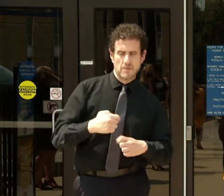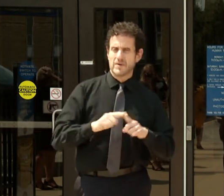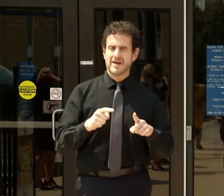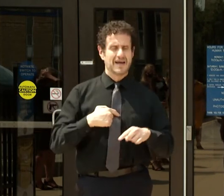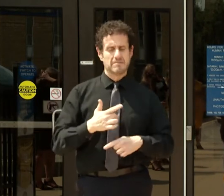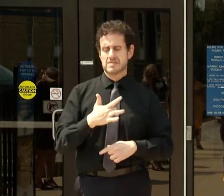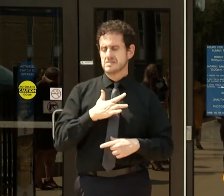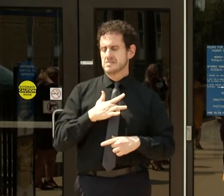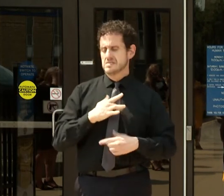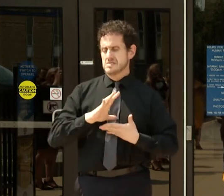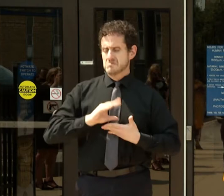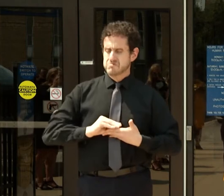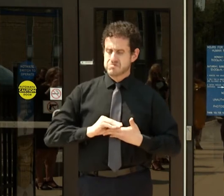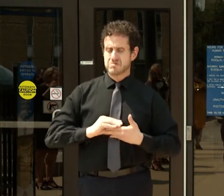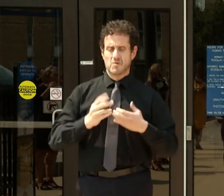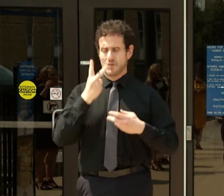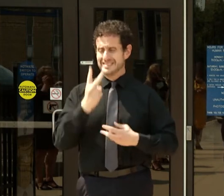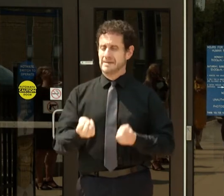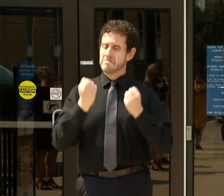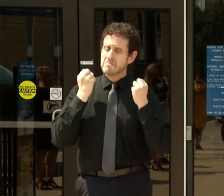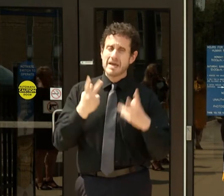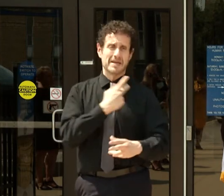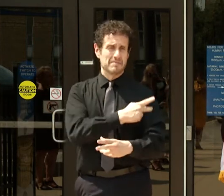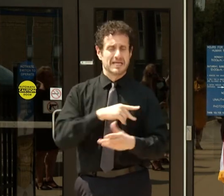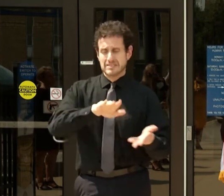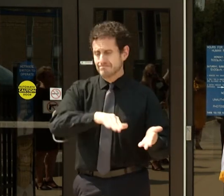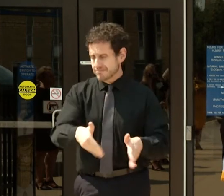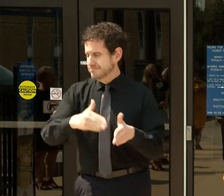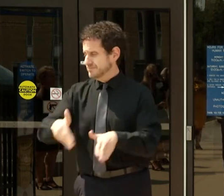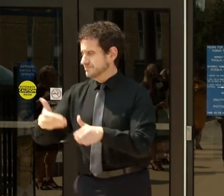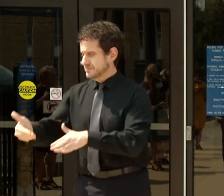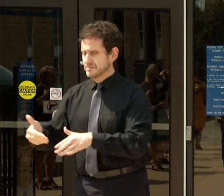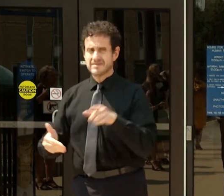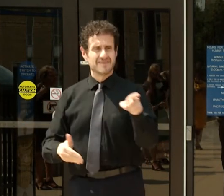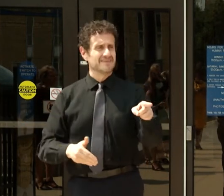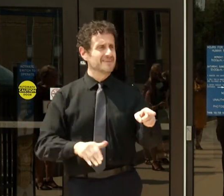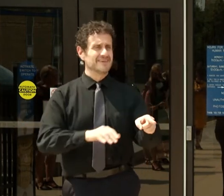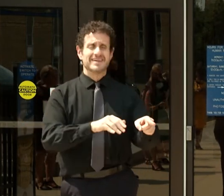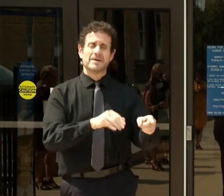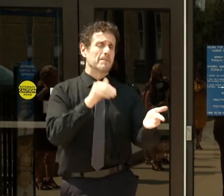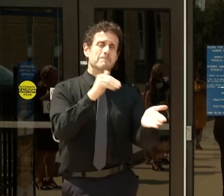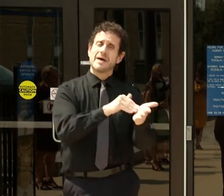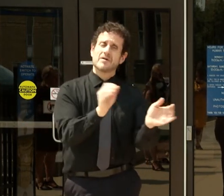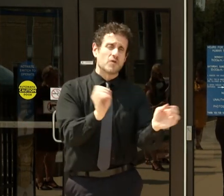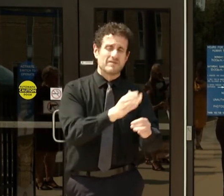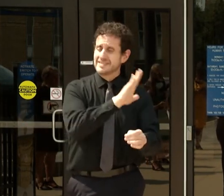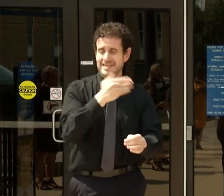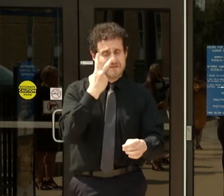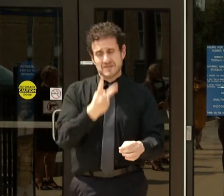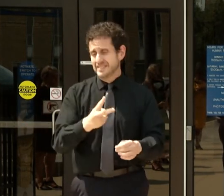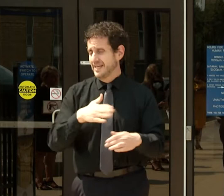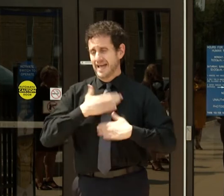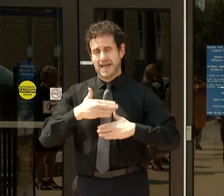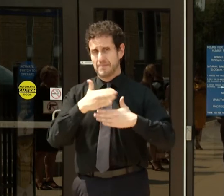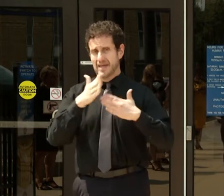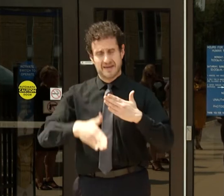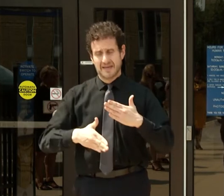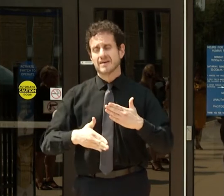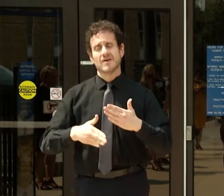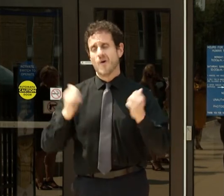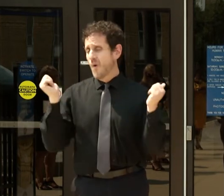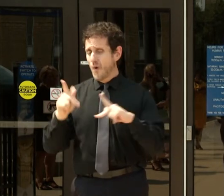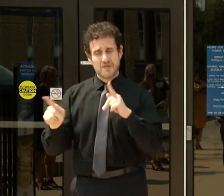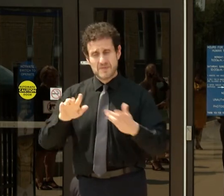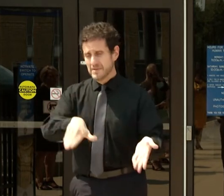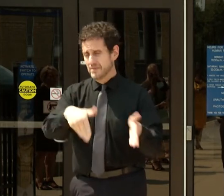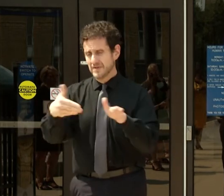see. Unlike other medical offices, there are no happy endings here. As we continue to establish